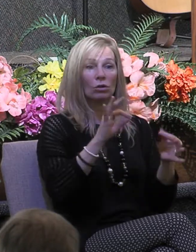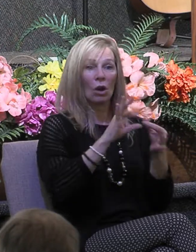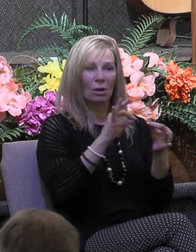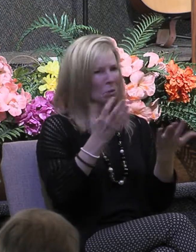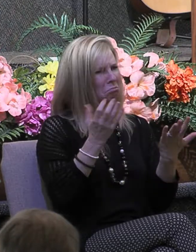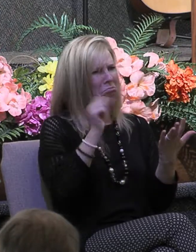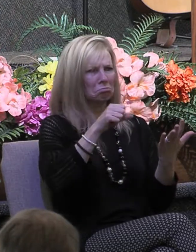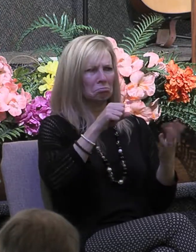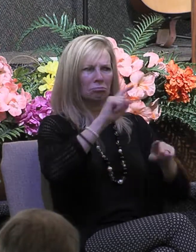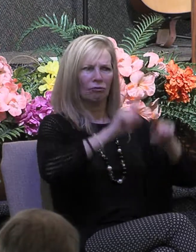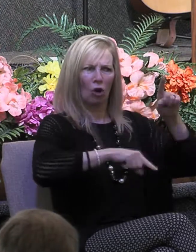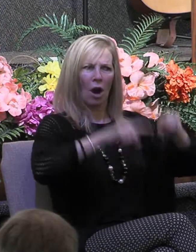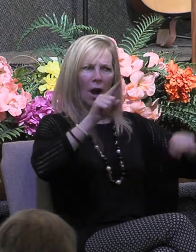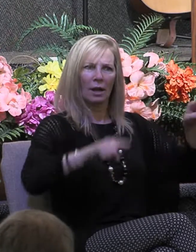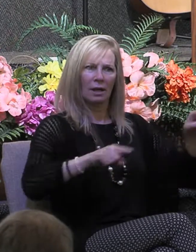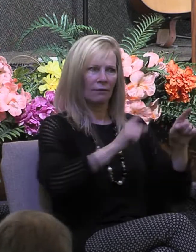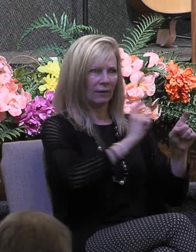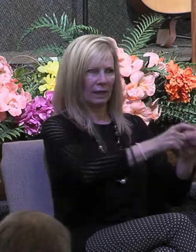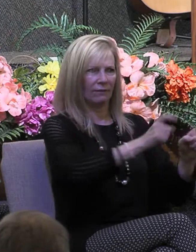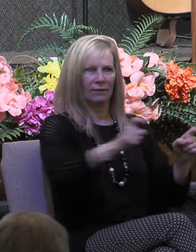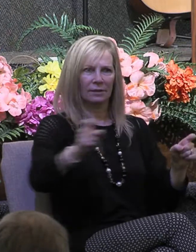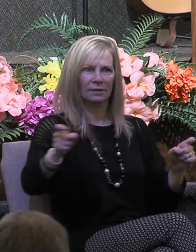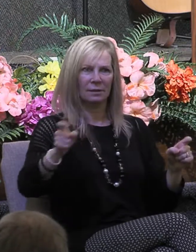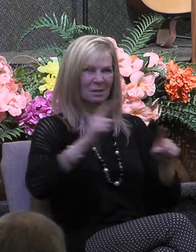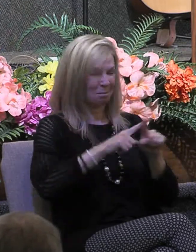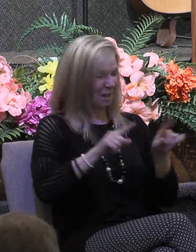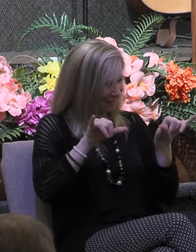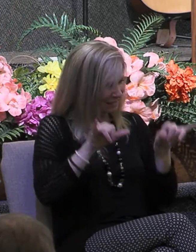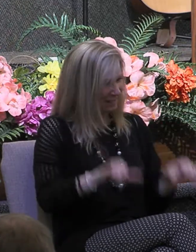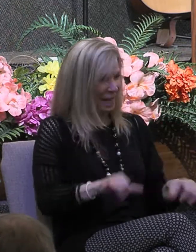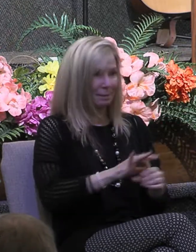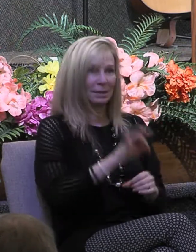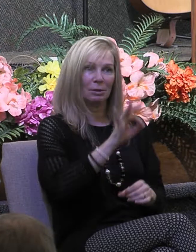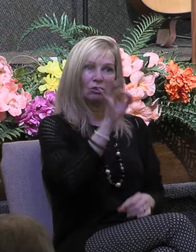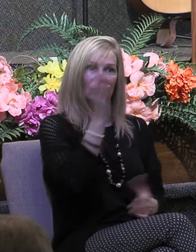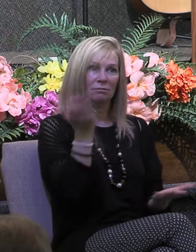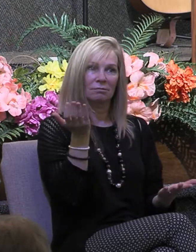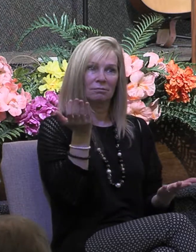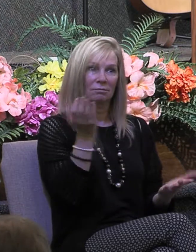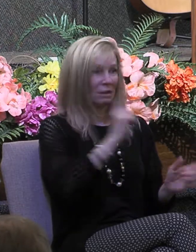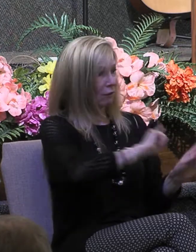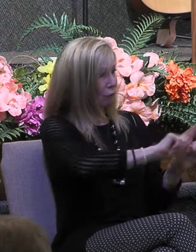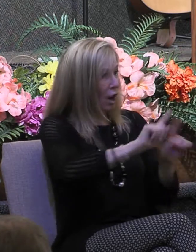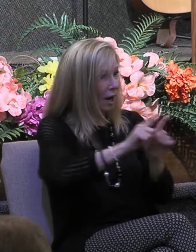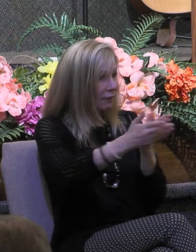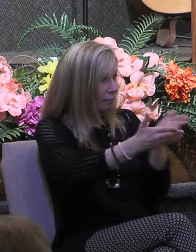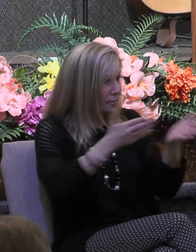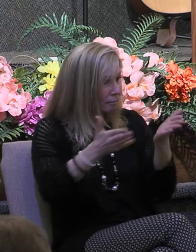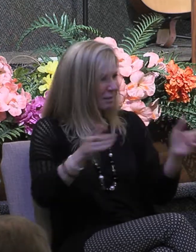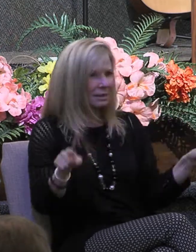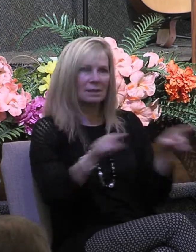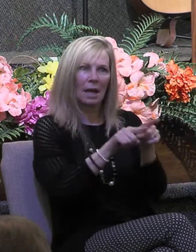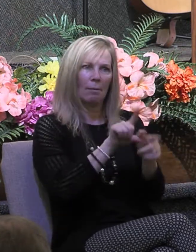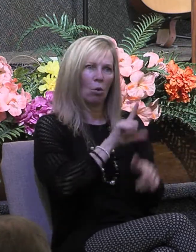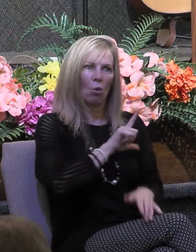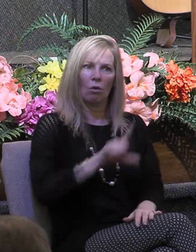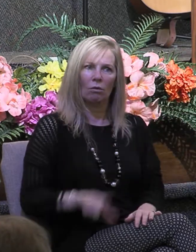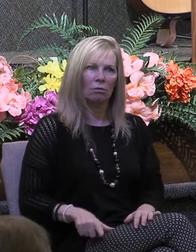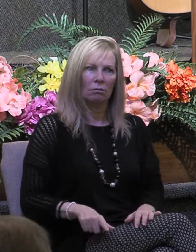but the same spirit and there are varieties of ministries and the same Lord there are varieties of effects but the same God who works all things